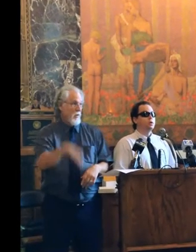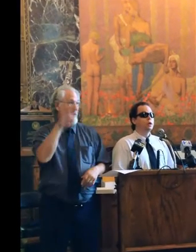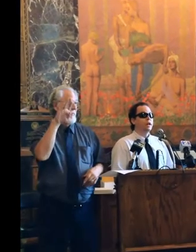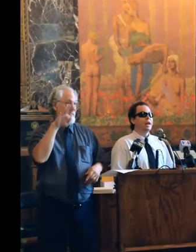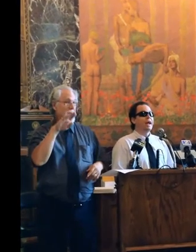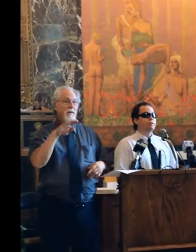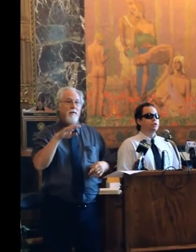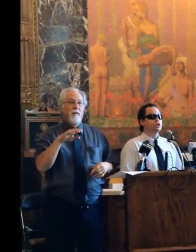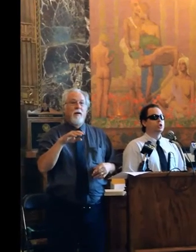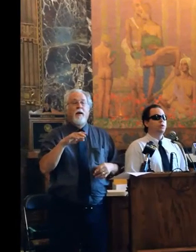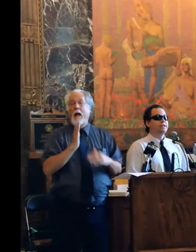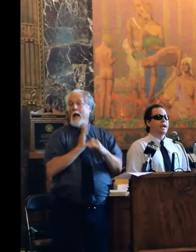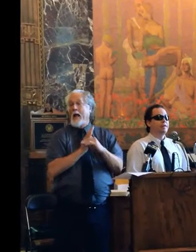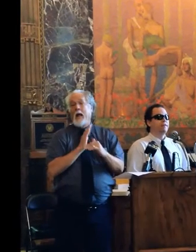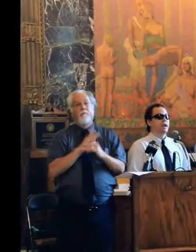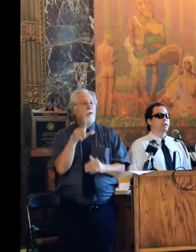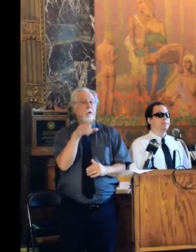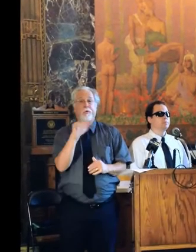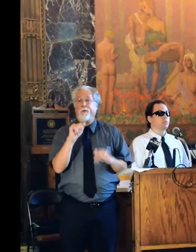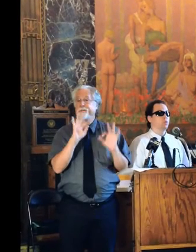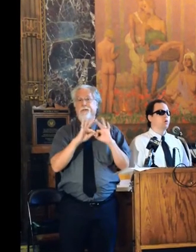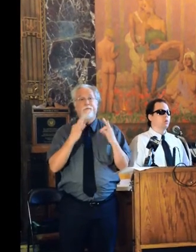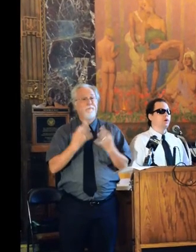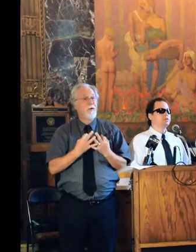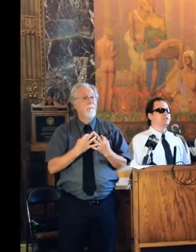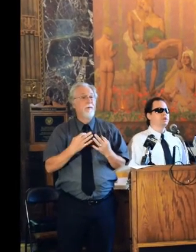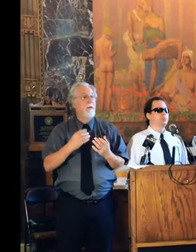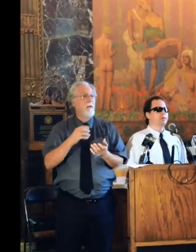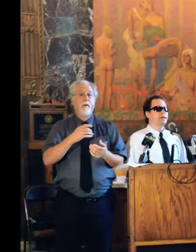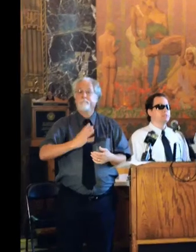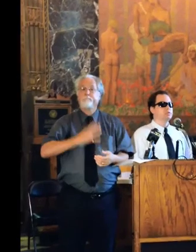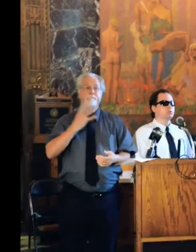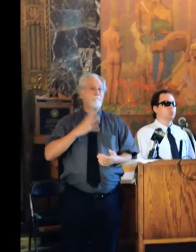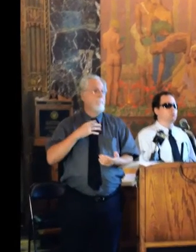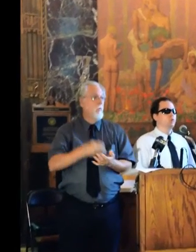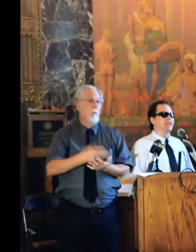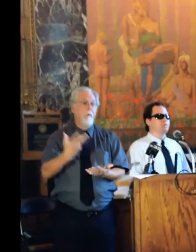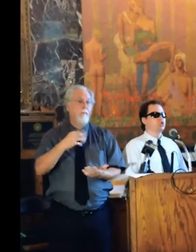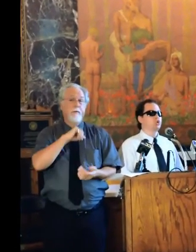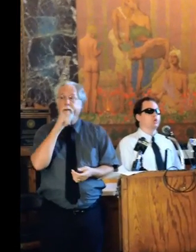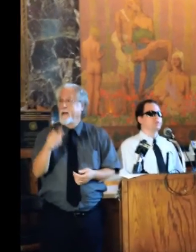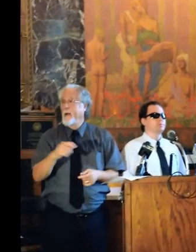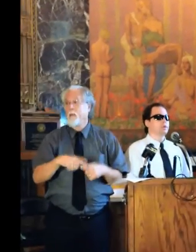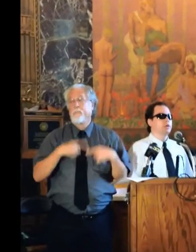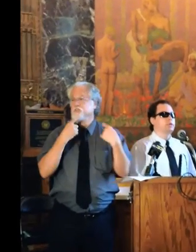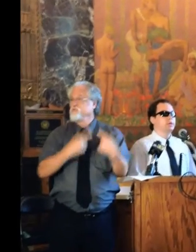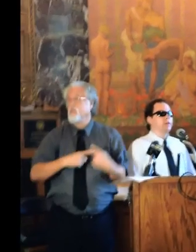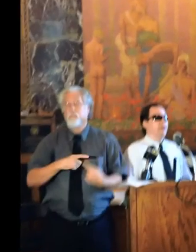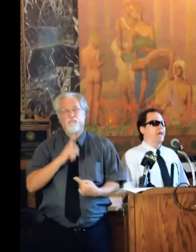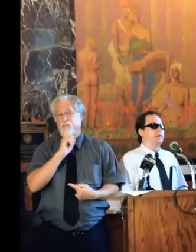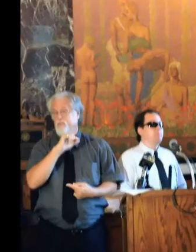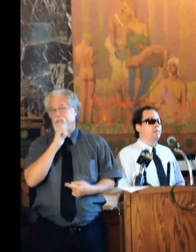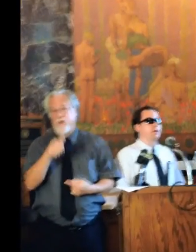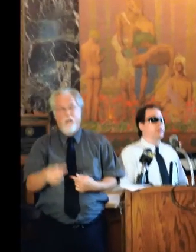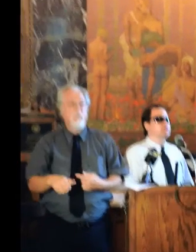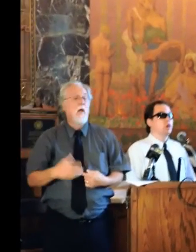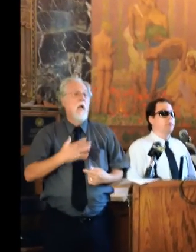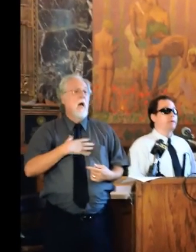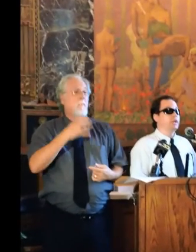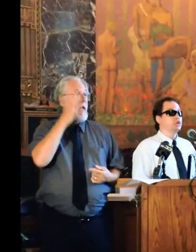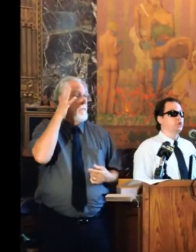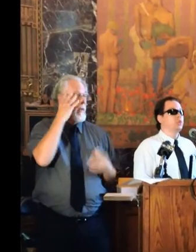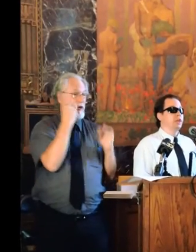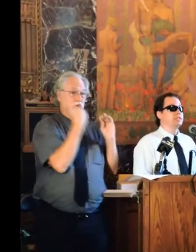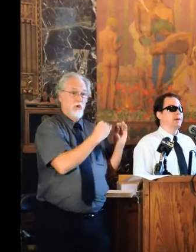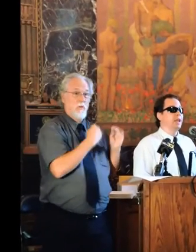an average Louisiana family. We weren't well to do, but we never struggled. And my parents